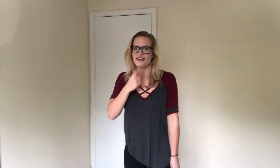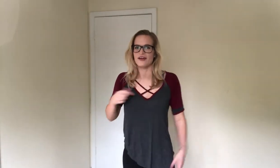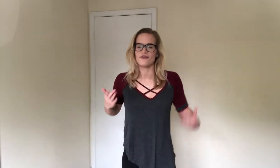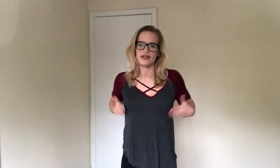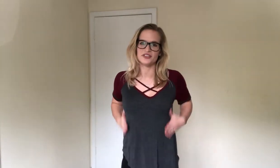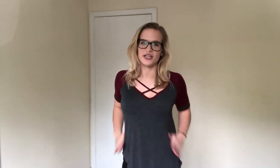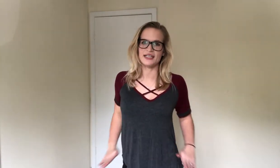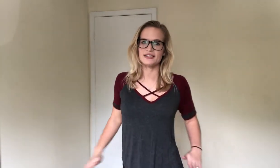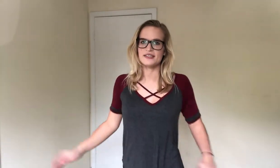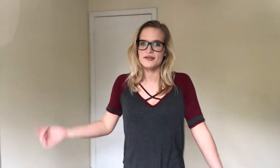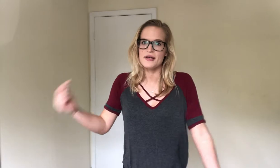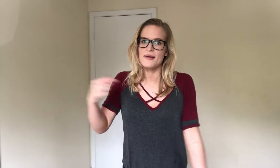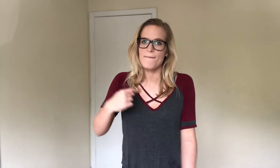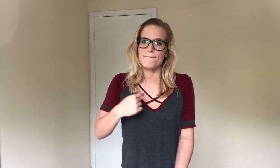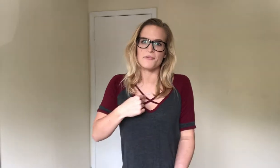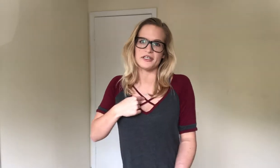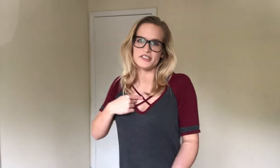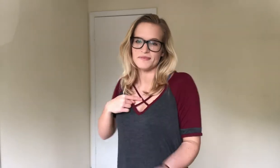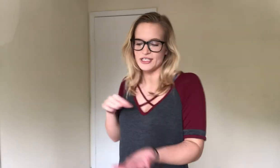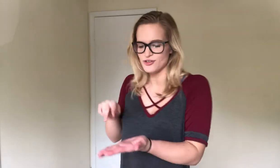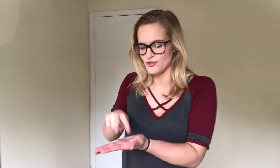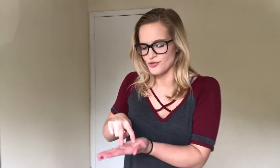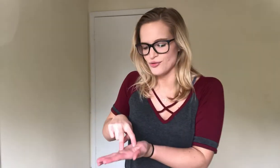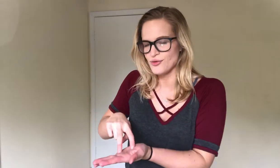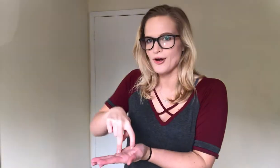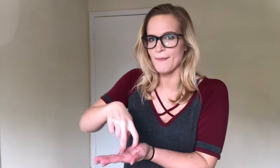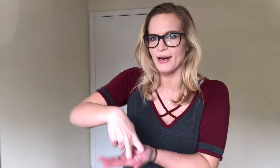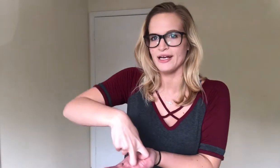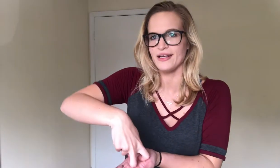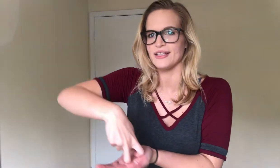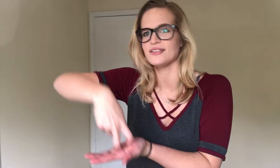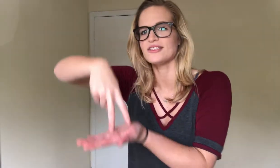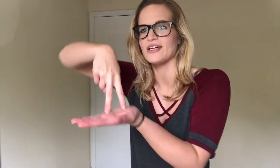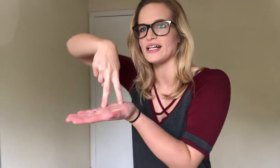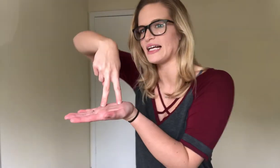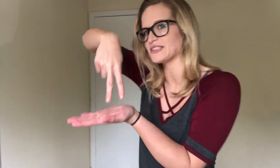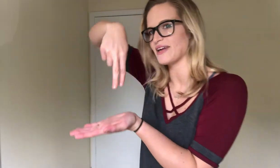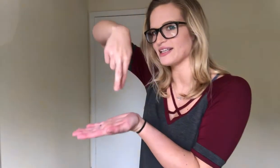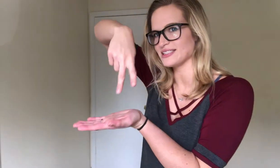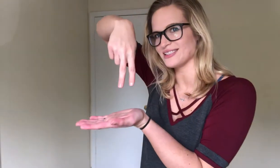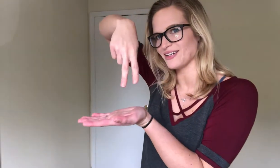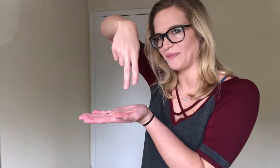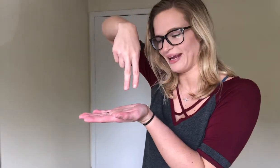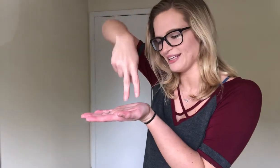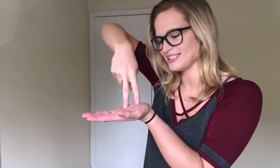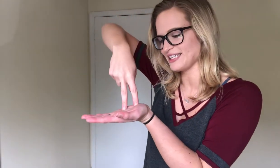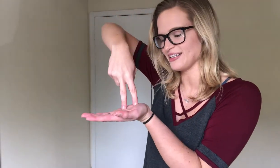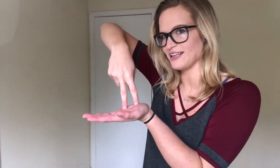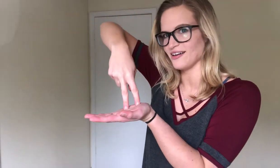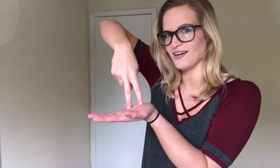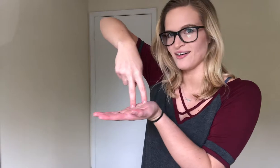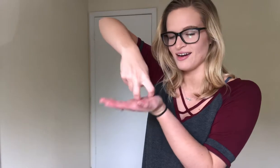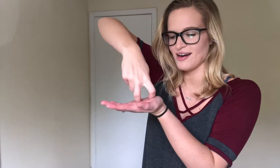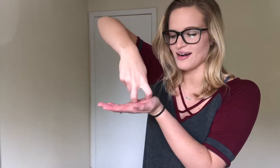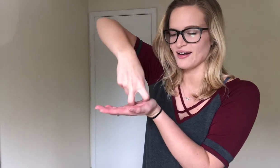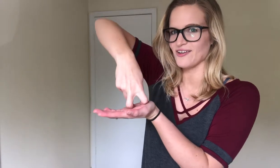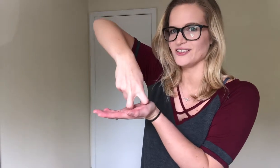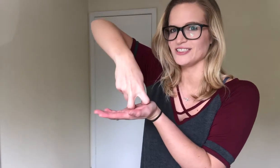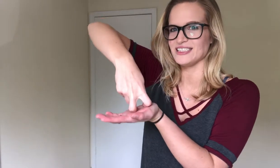That red dress. Brings me to. My knees. So I classified this little man standing here. And going to his